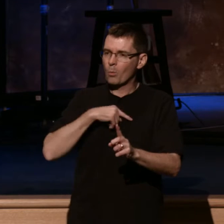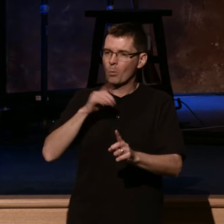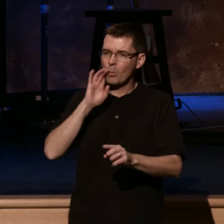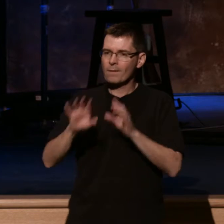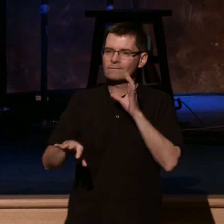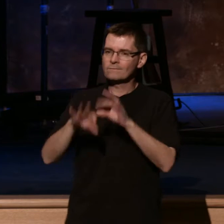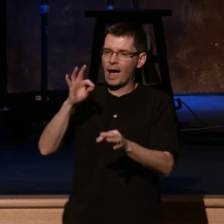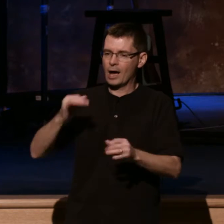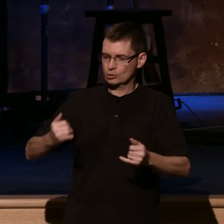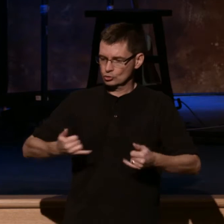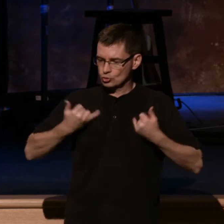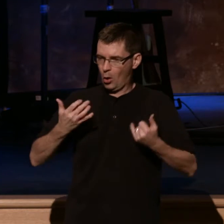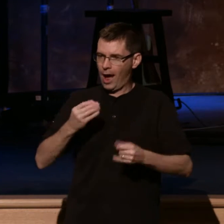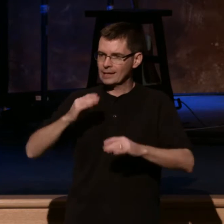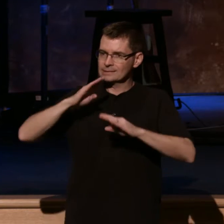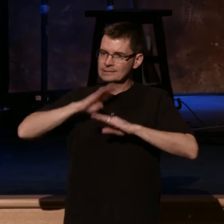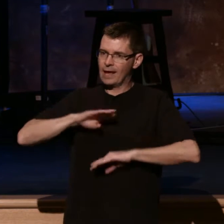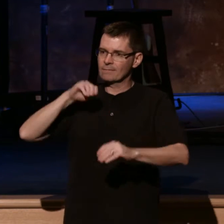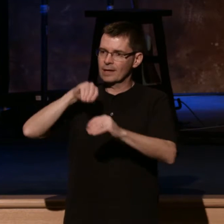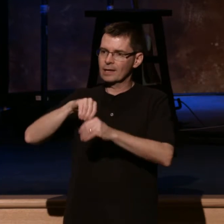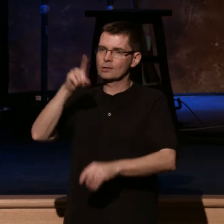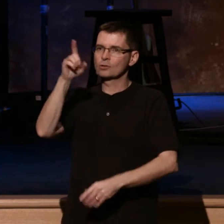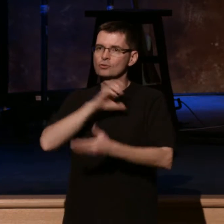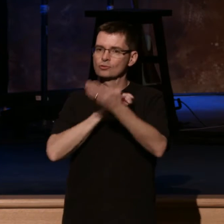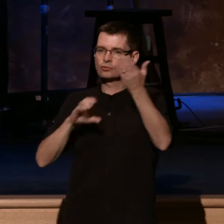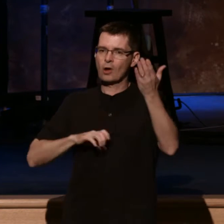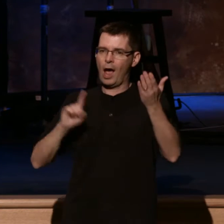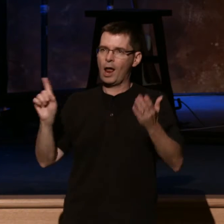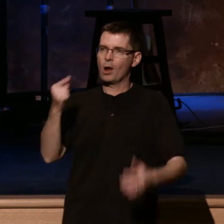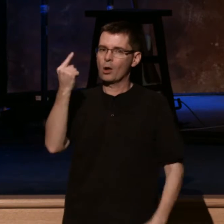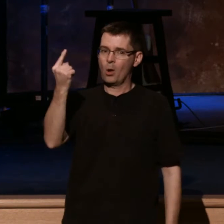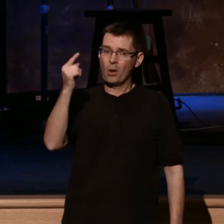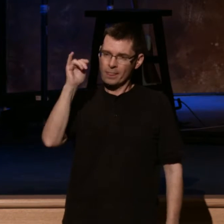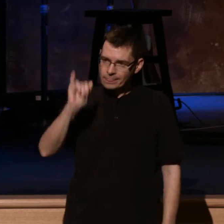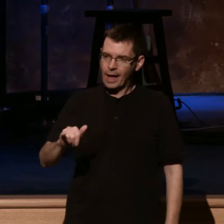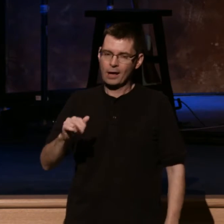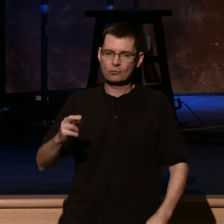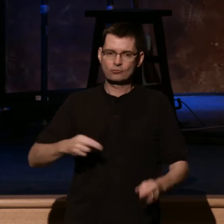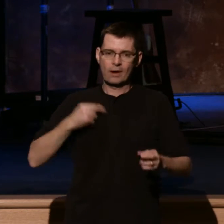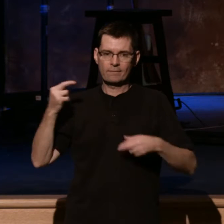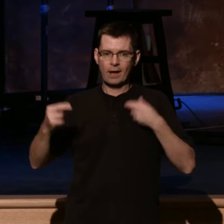in Christ alone. That's revival. That's revival.